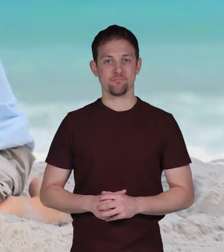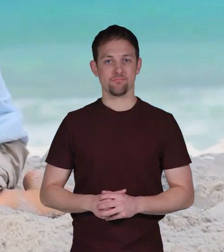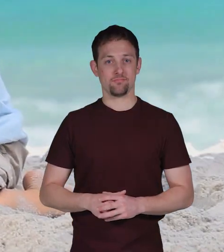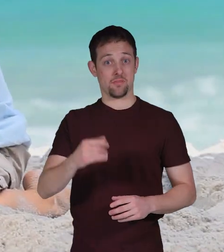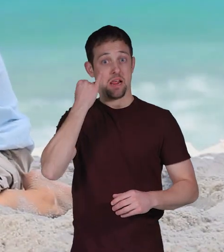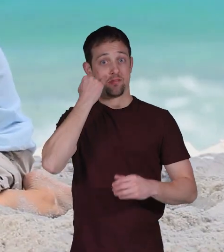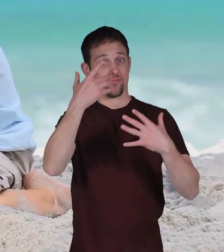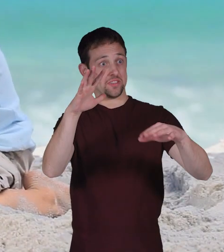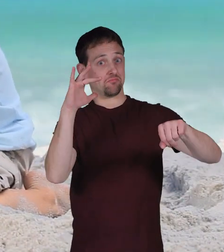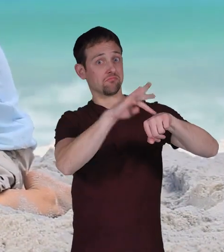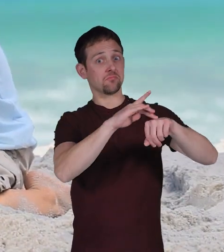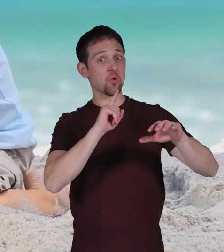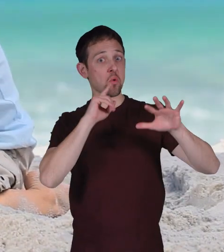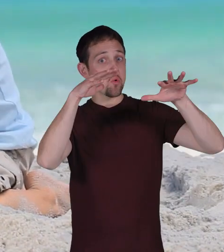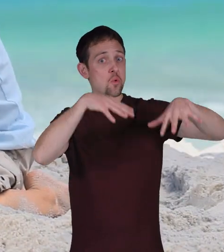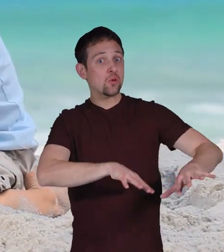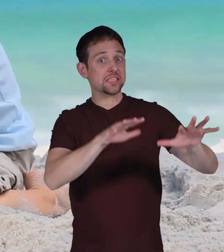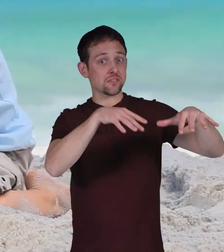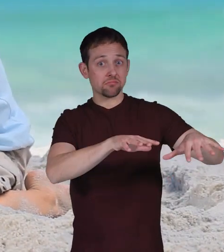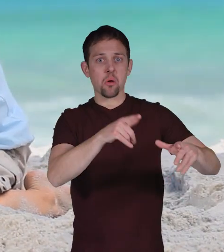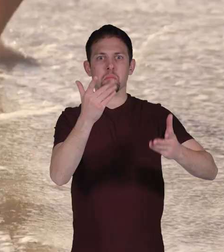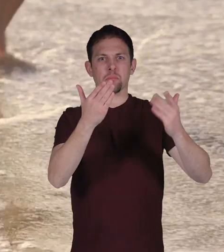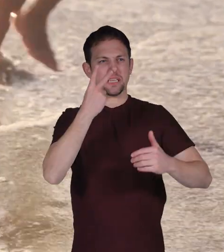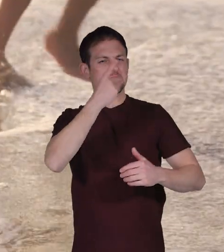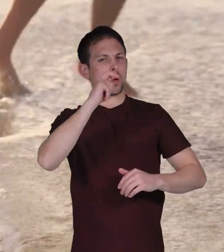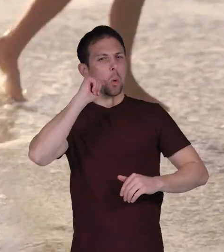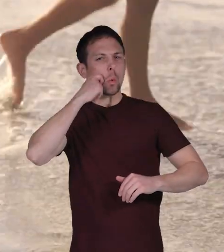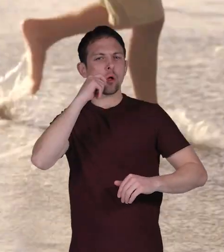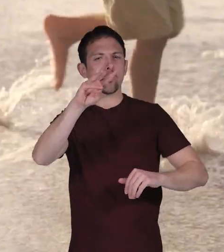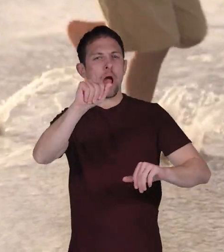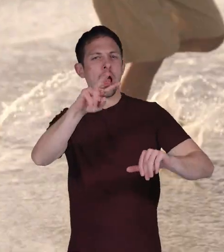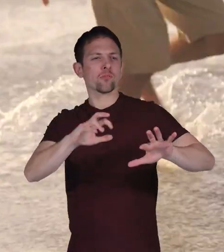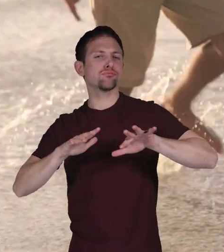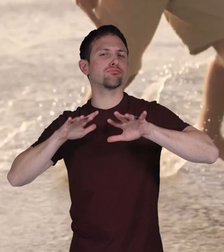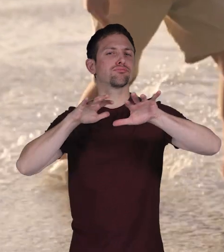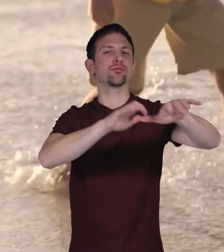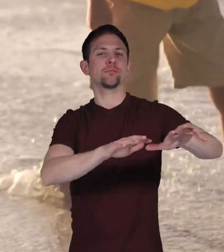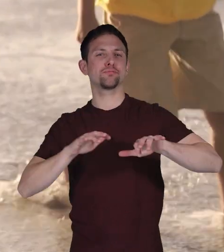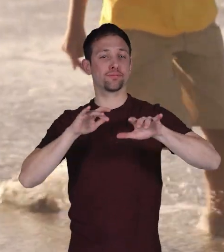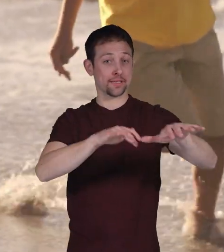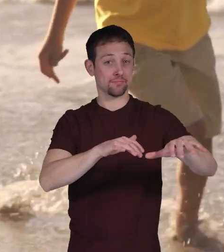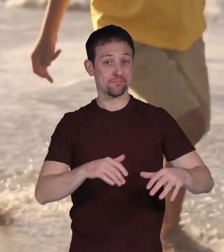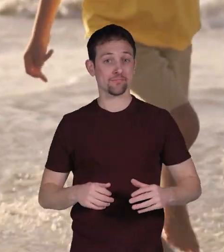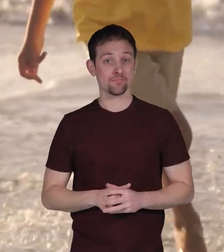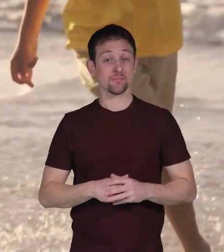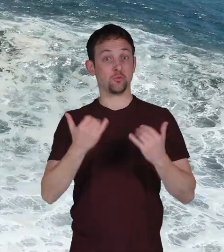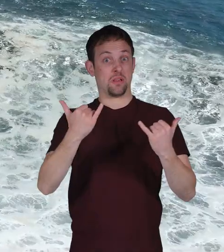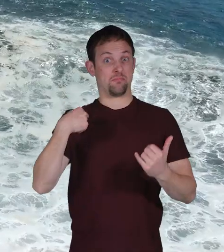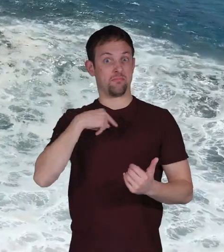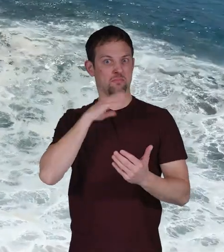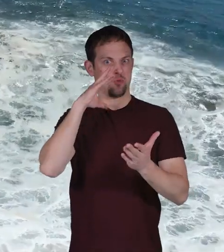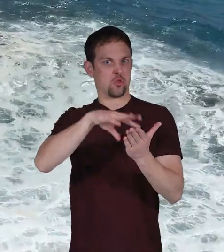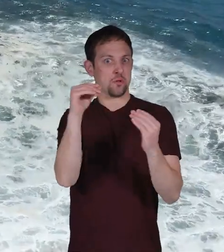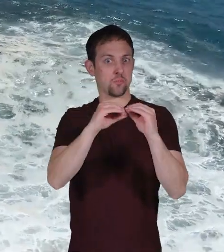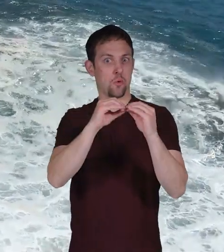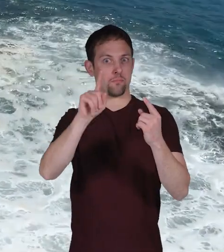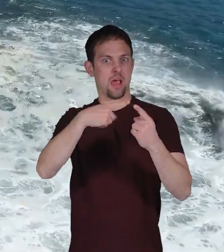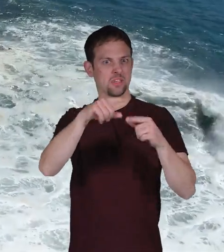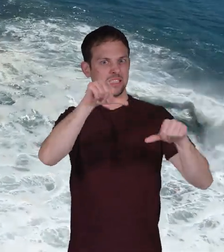If you have ever been to the ocean, you have probably seen some cool waves. We are going to learn more about